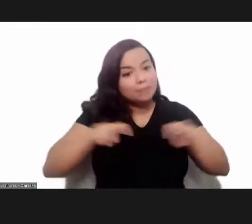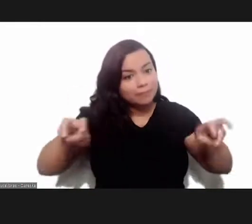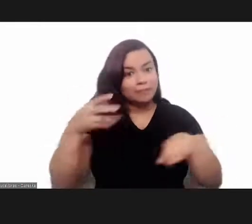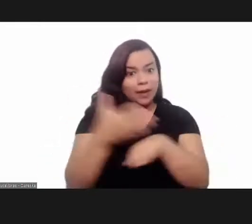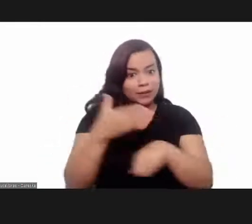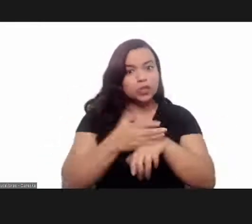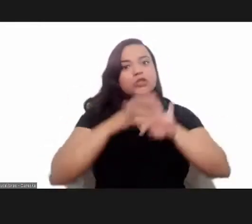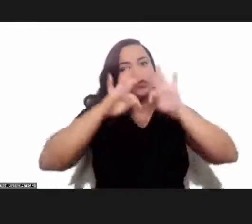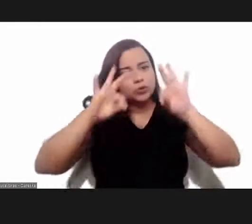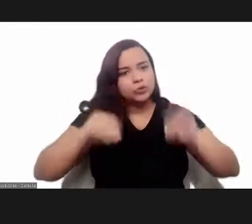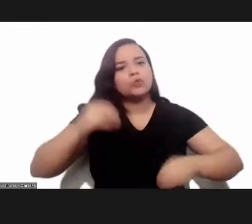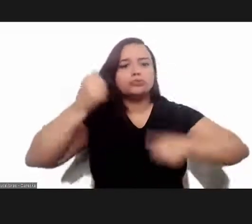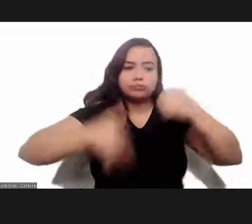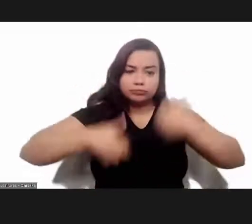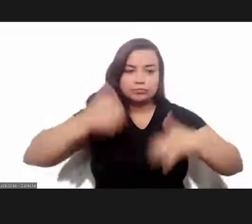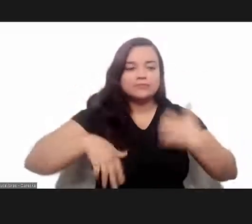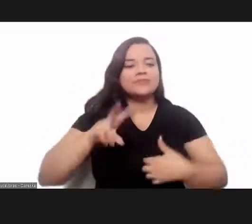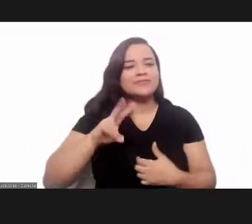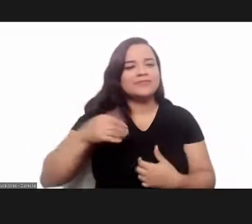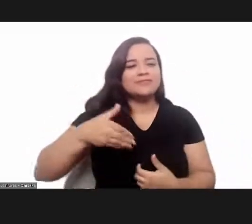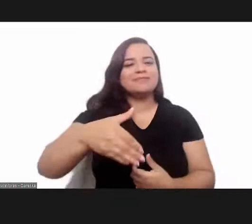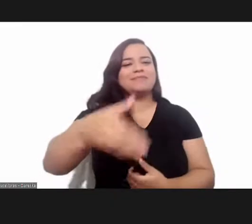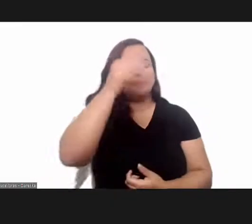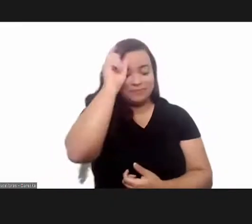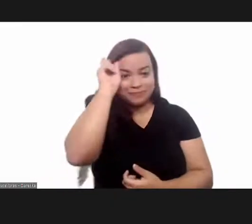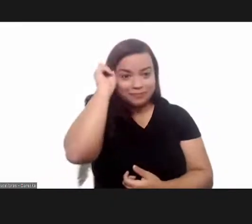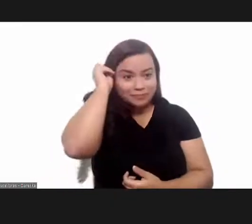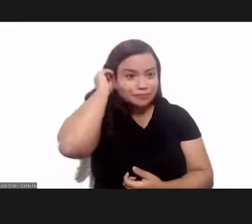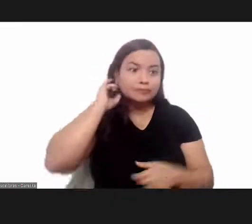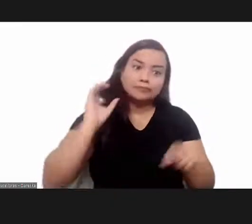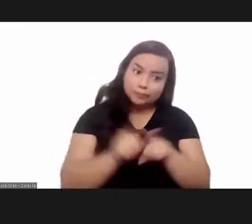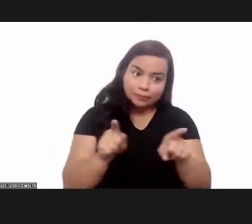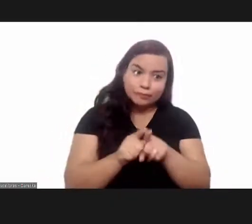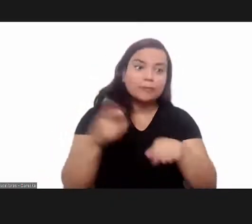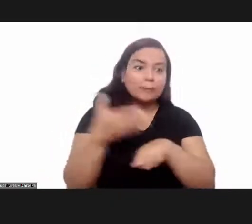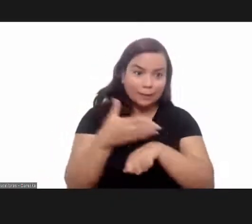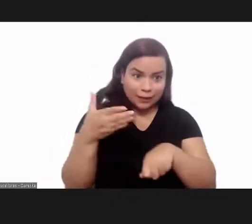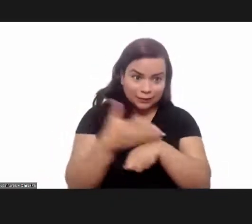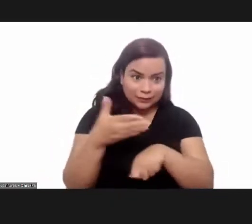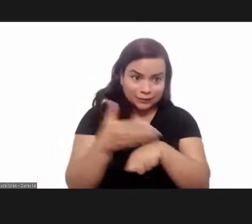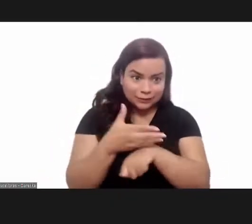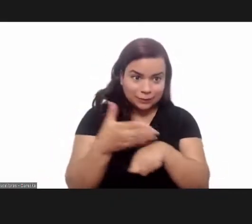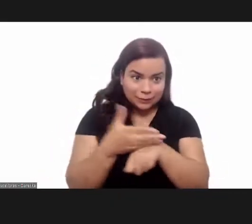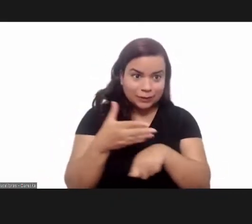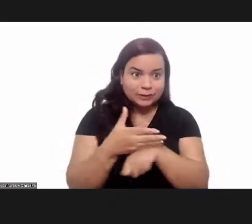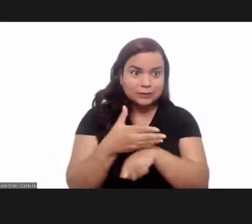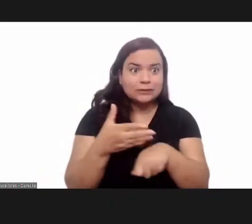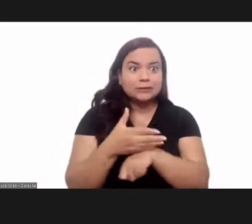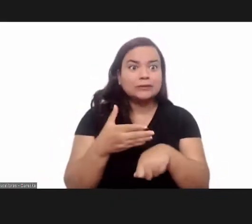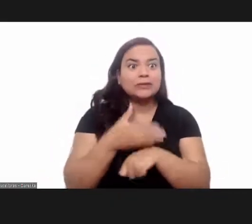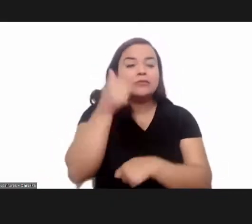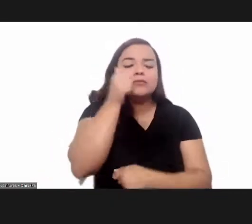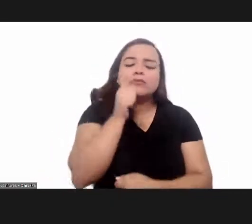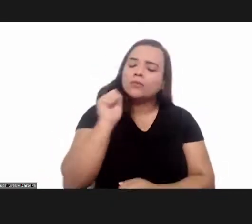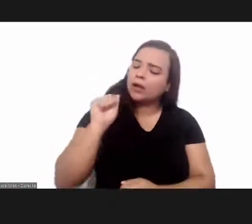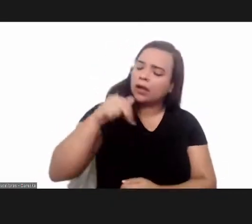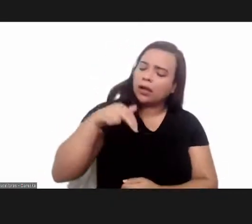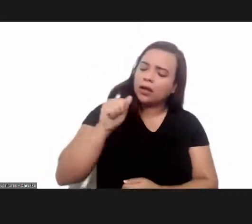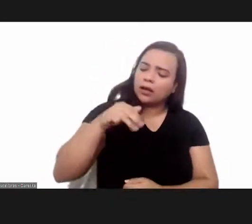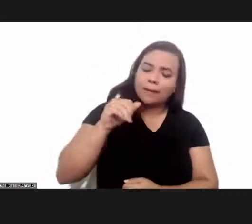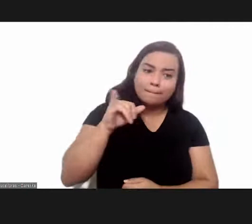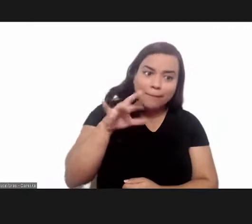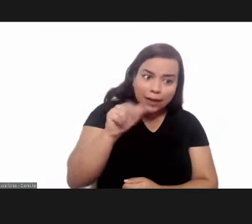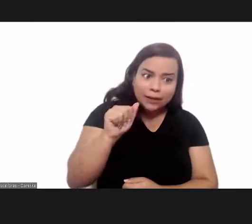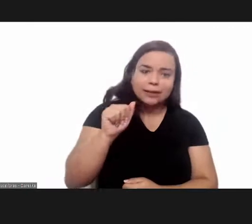institute and the panel members in the subsequent panels with the participation of anna maria